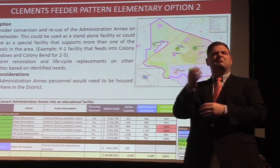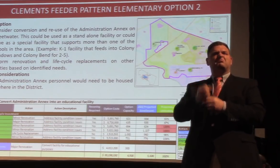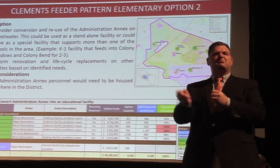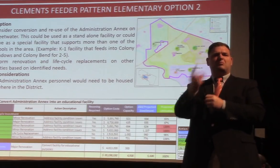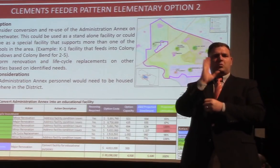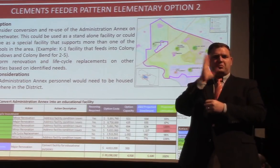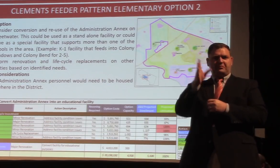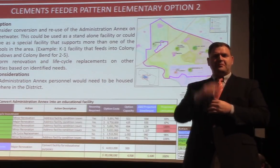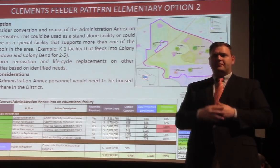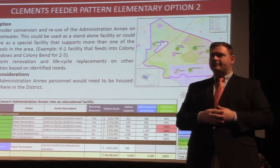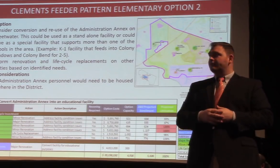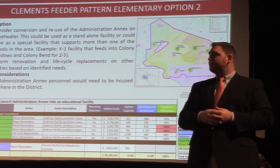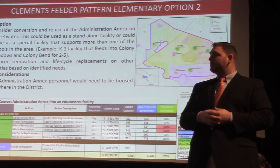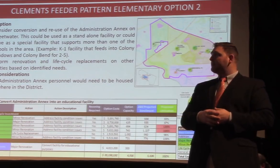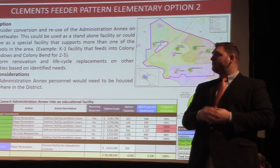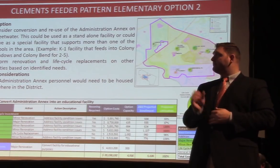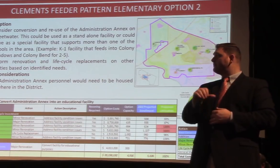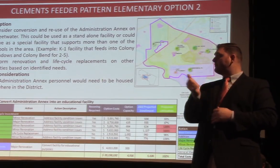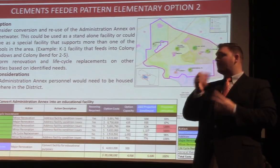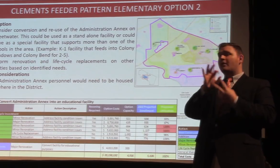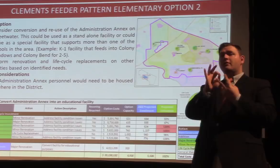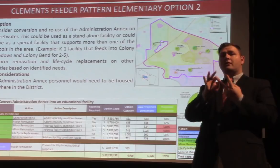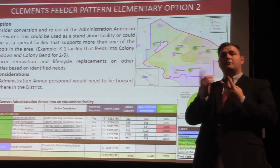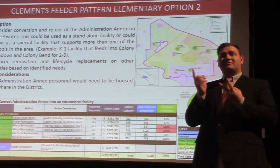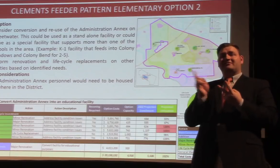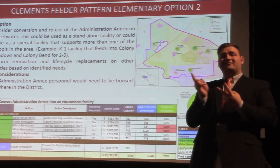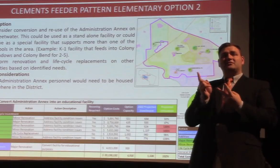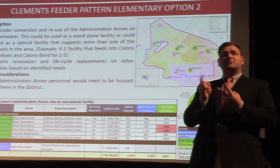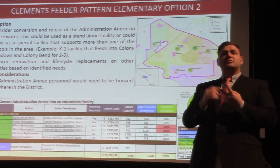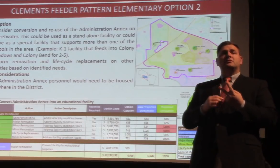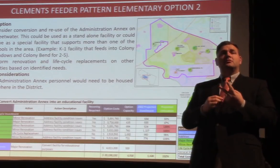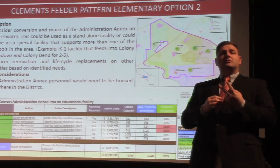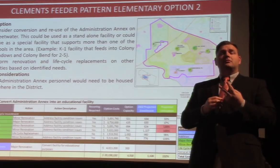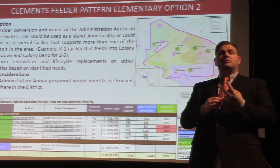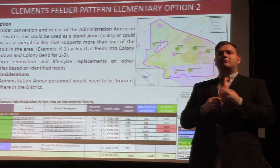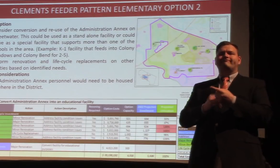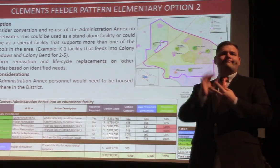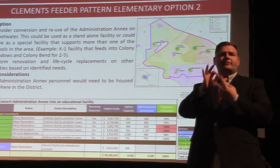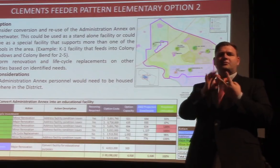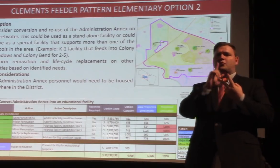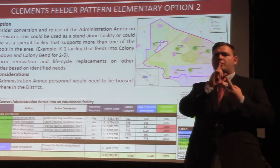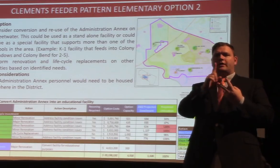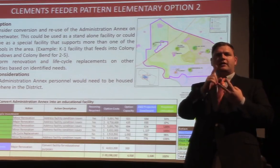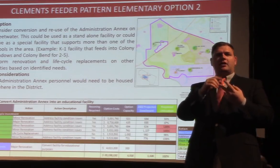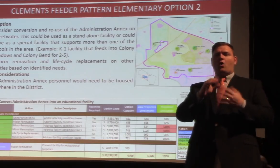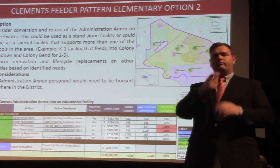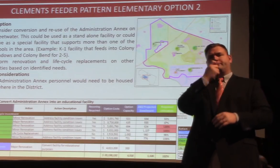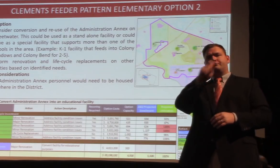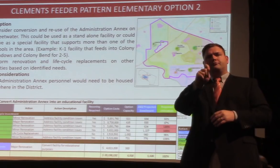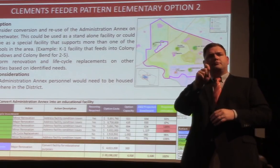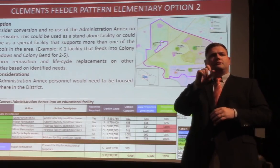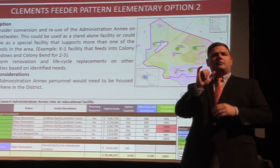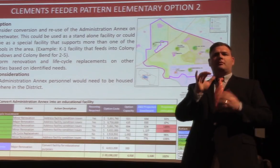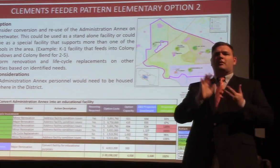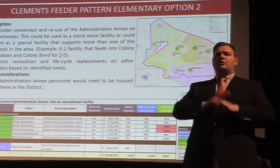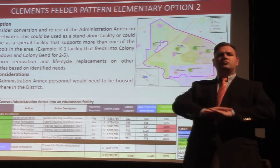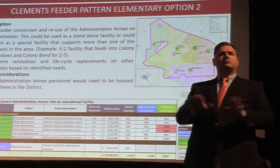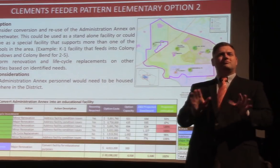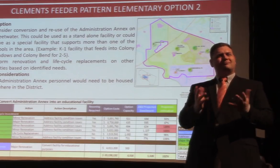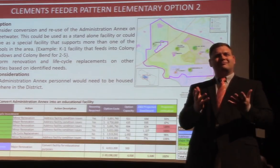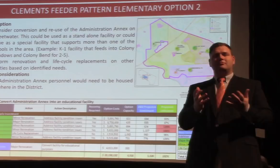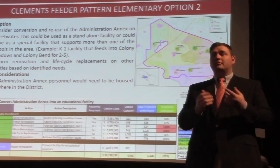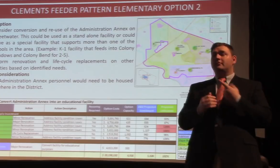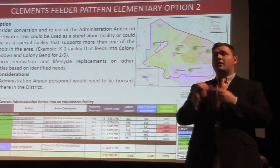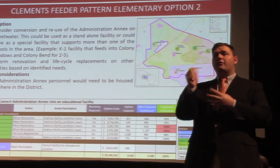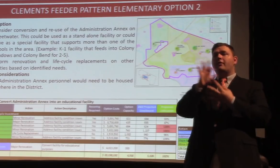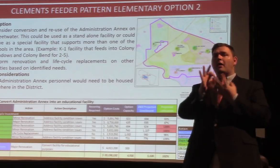Our other option in this area, and again, these options are not black and white. I mean, this is another option for the area, and